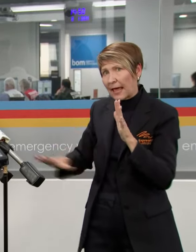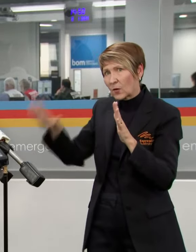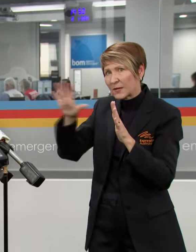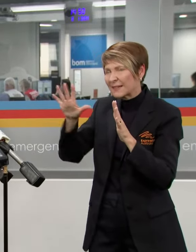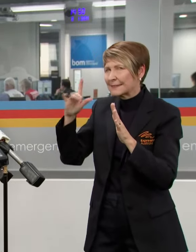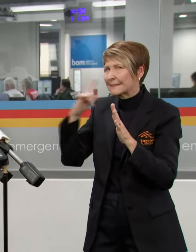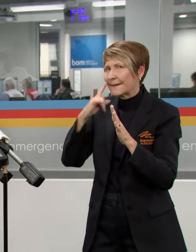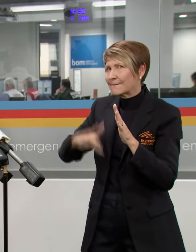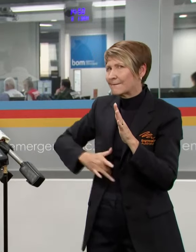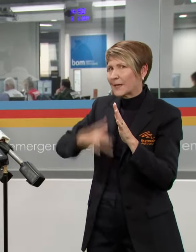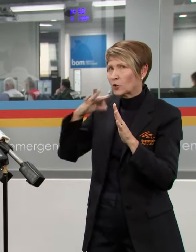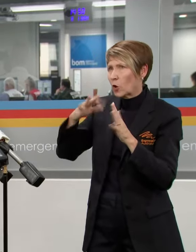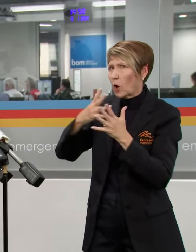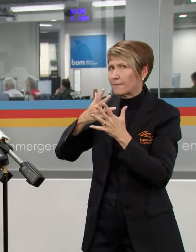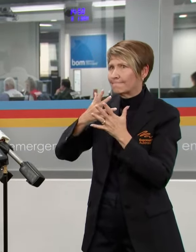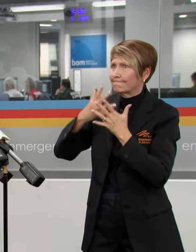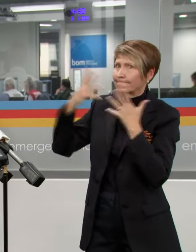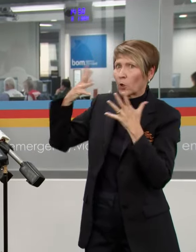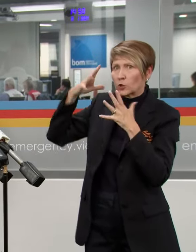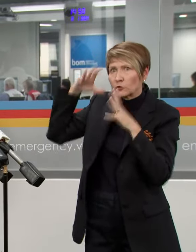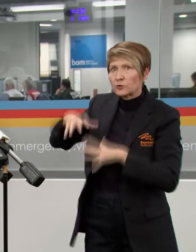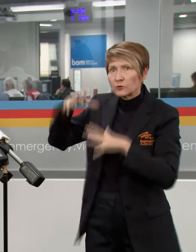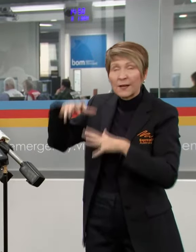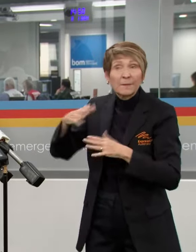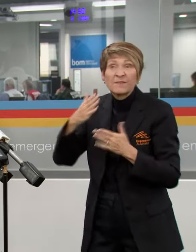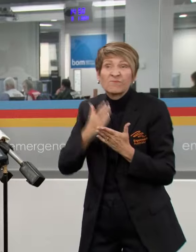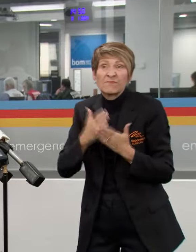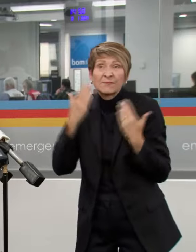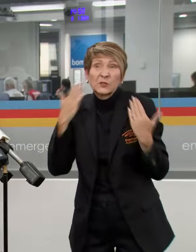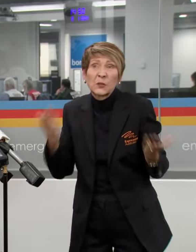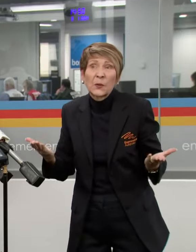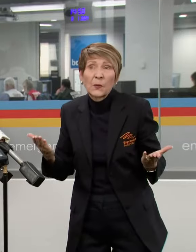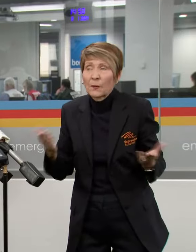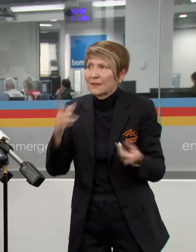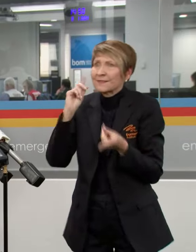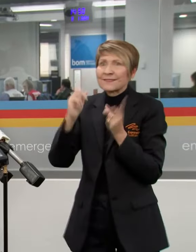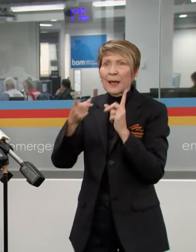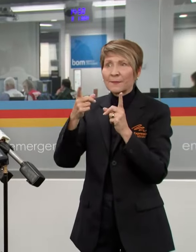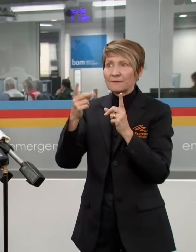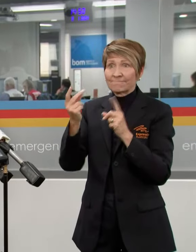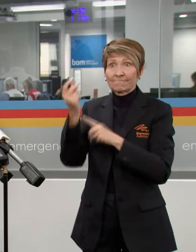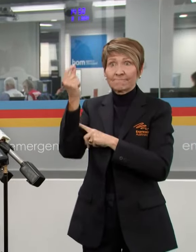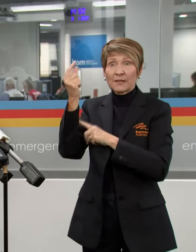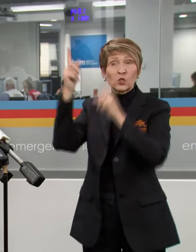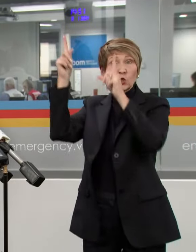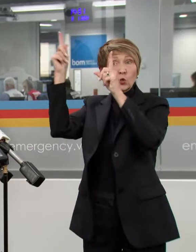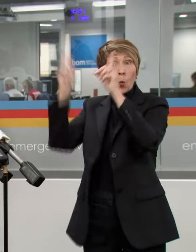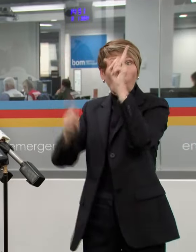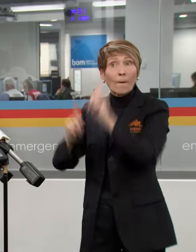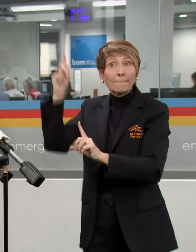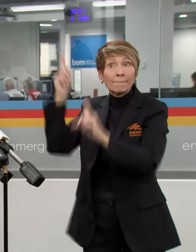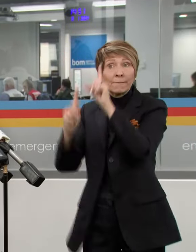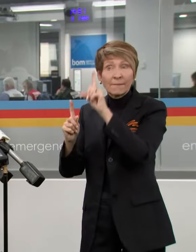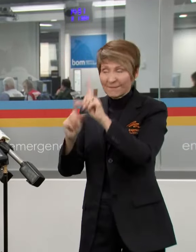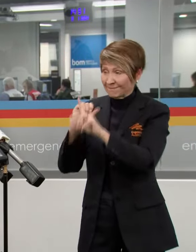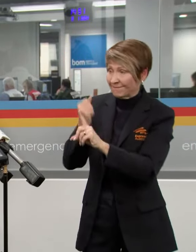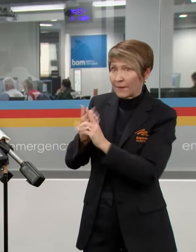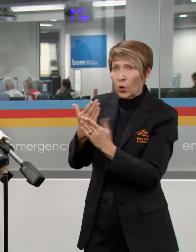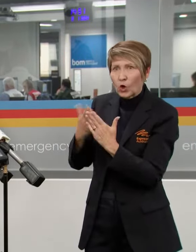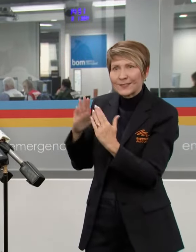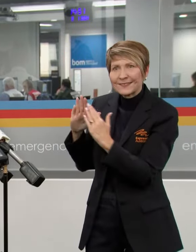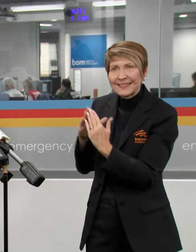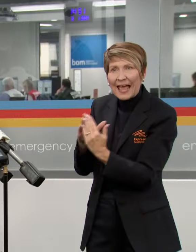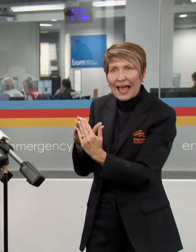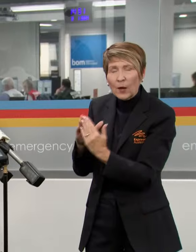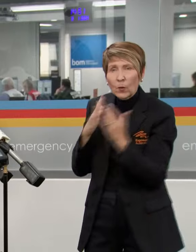But again, it's very hard to tell. Sometimes you get storms that can occur that can impact on local towns. And we'll respond to